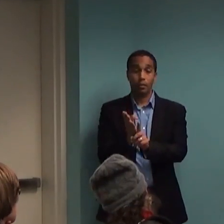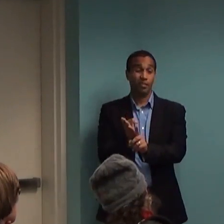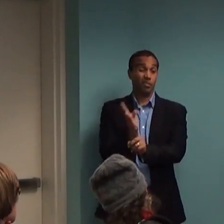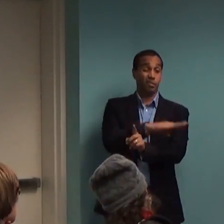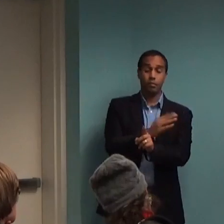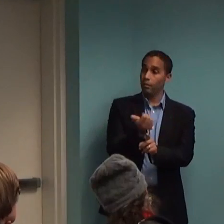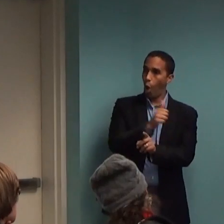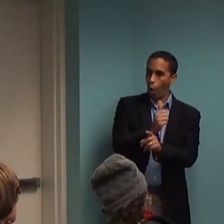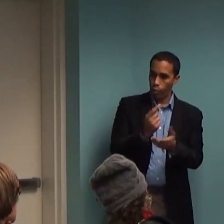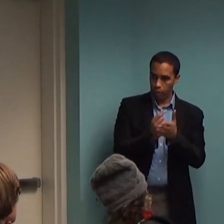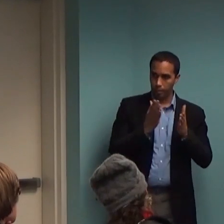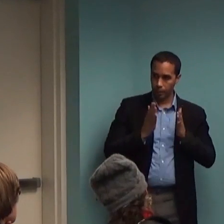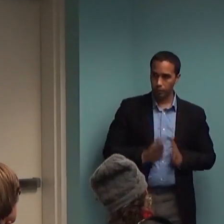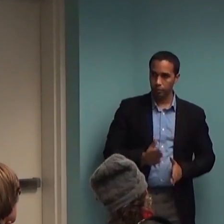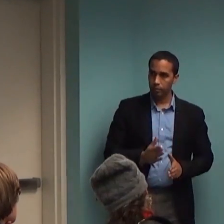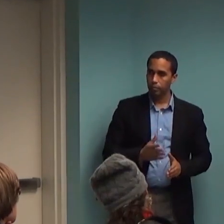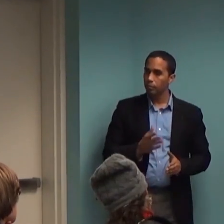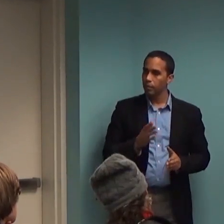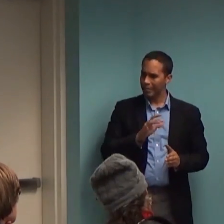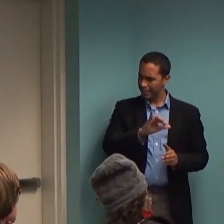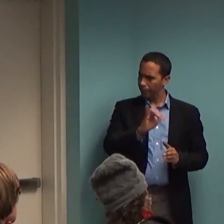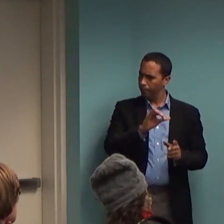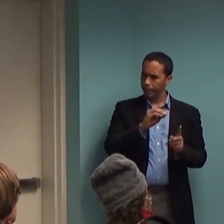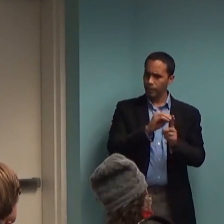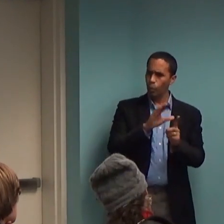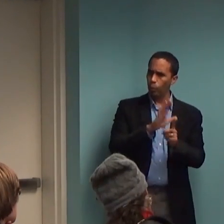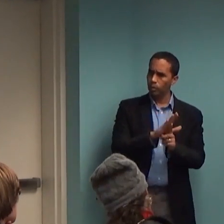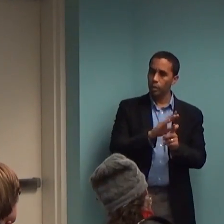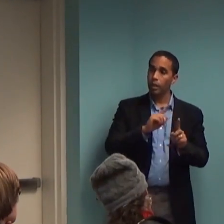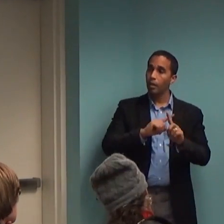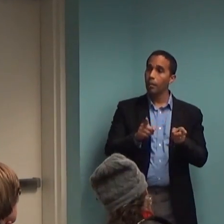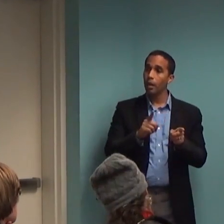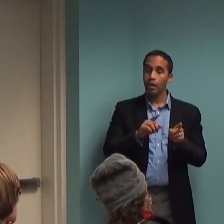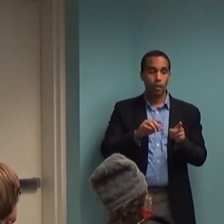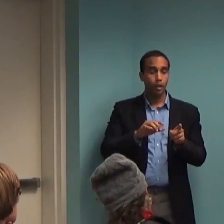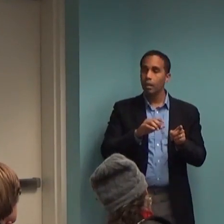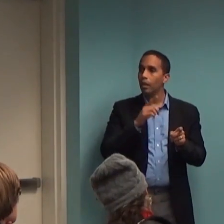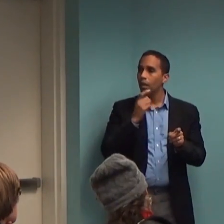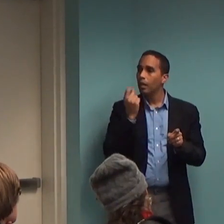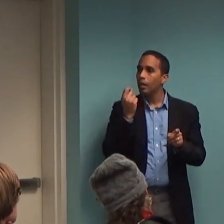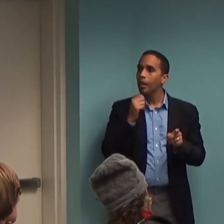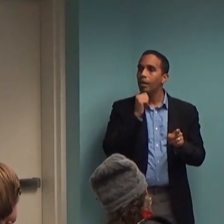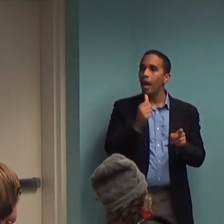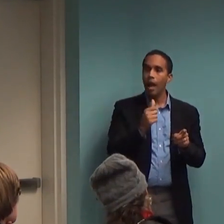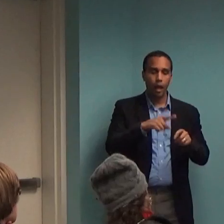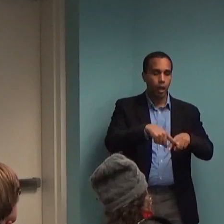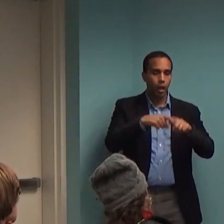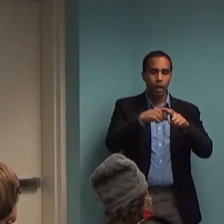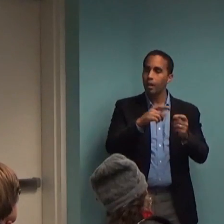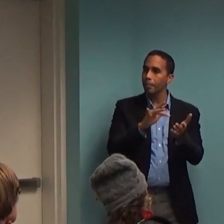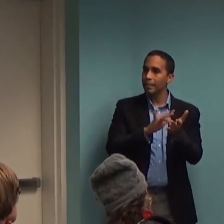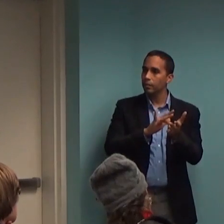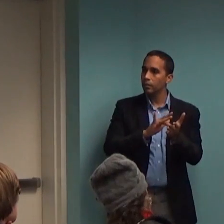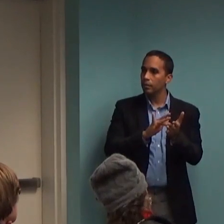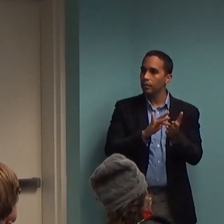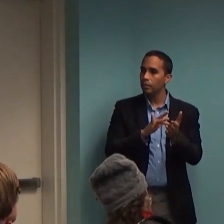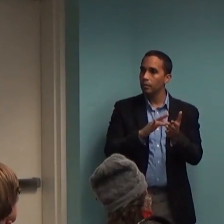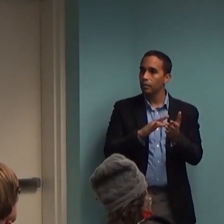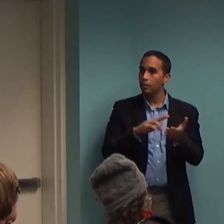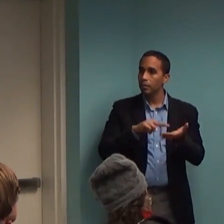was also doing exposure, but did not make that request. And treatment was not helpful. So, you know, I'm hoping that it